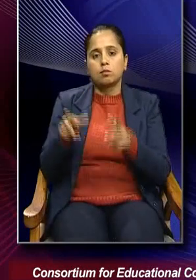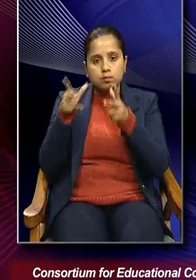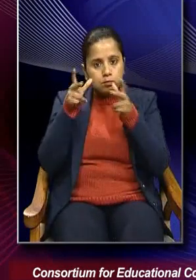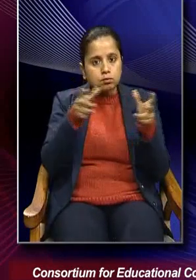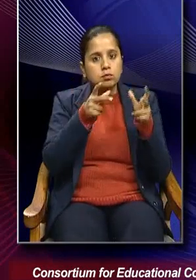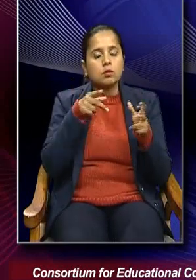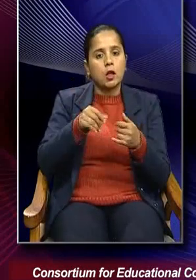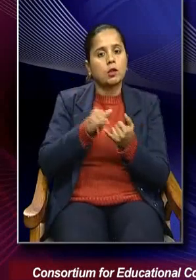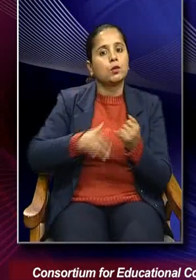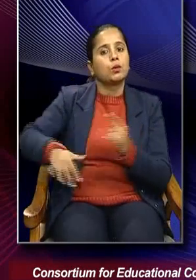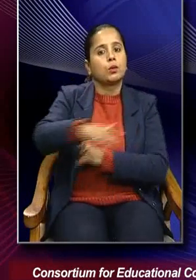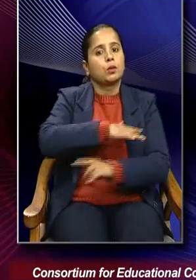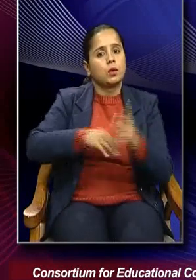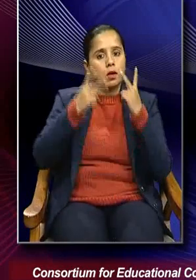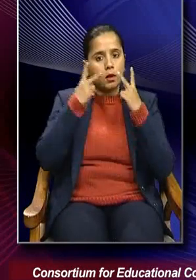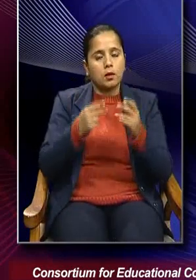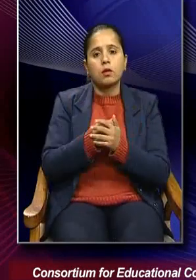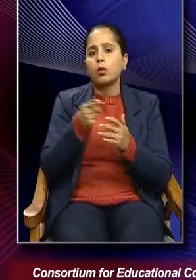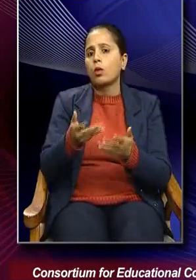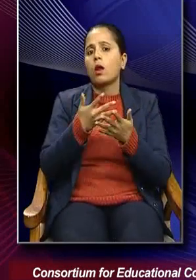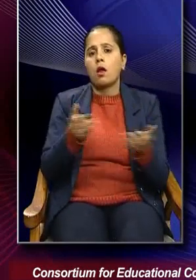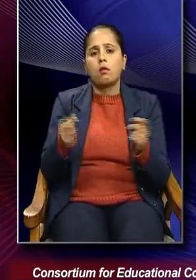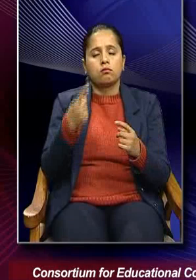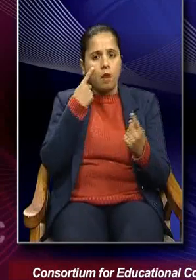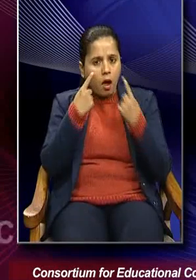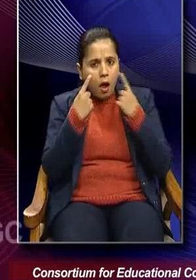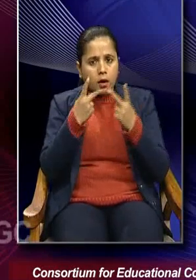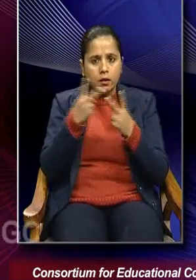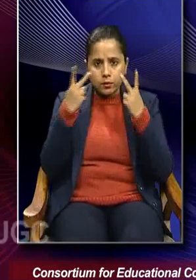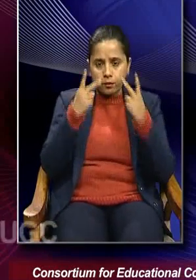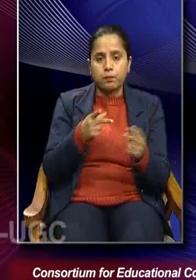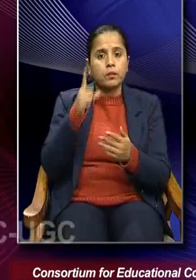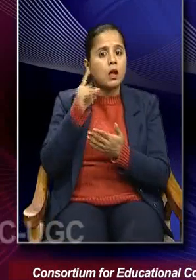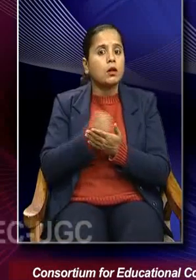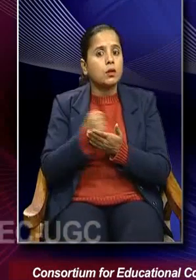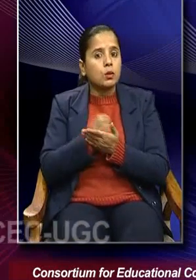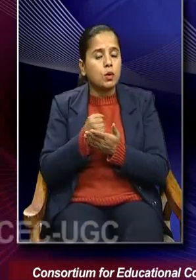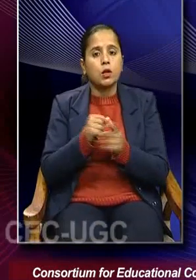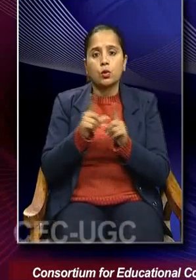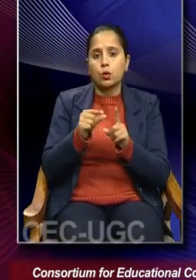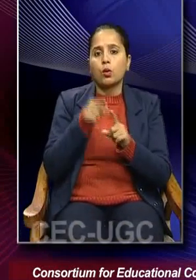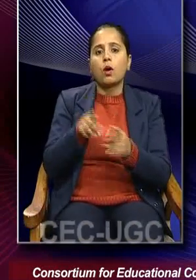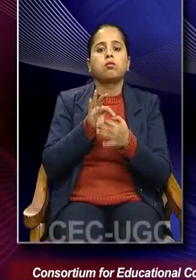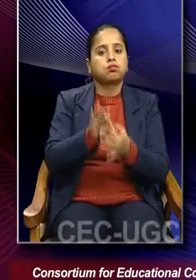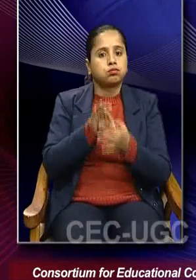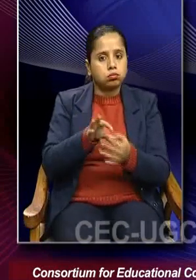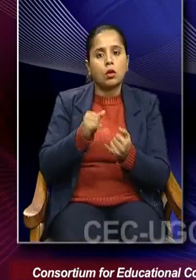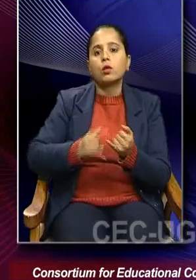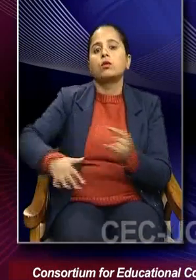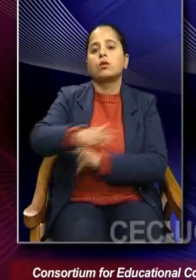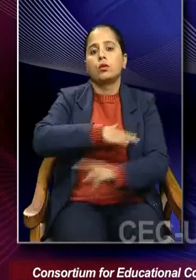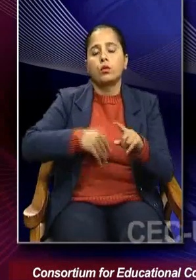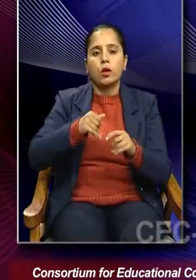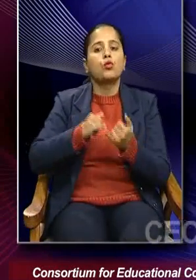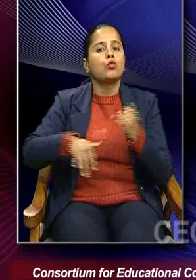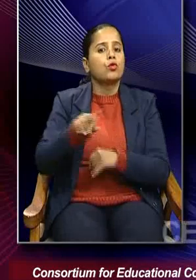a situation through objective eyes. You know, he is trying to make a relation with sociology and